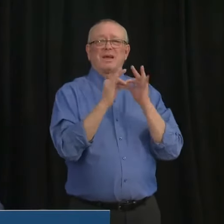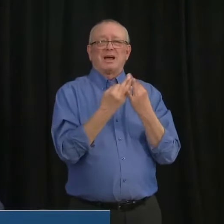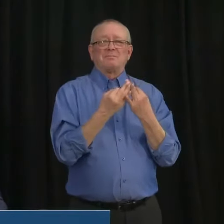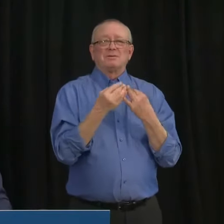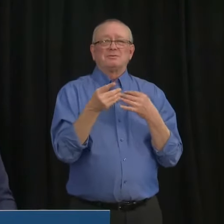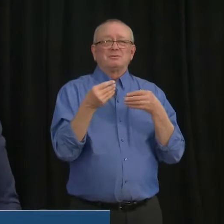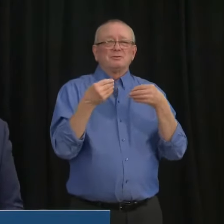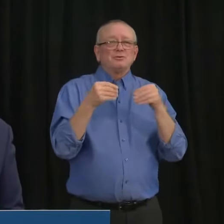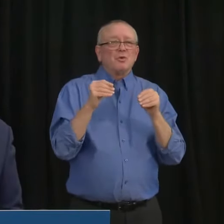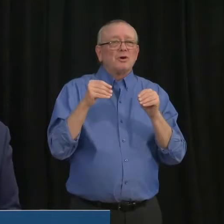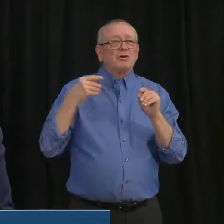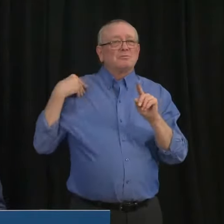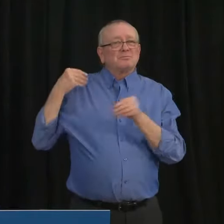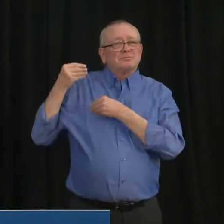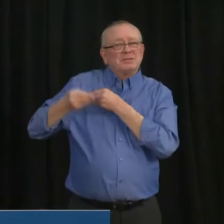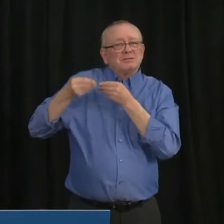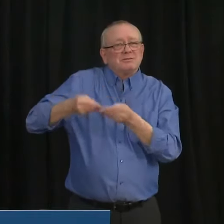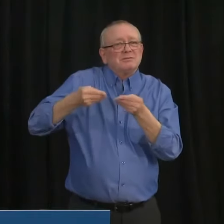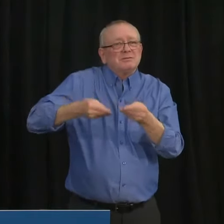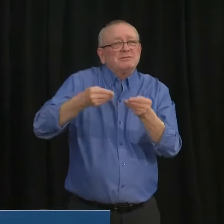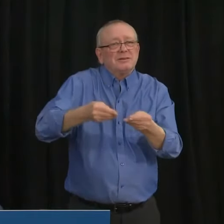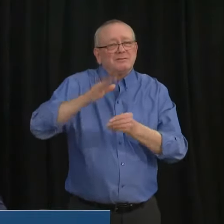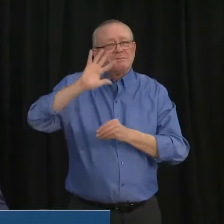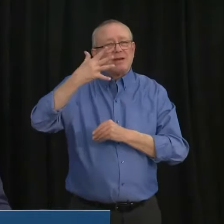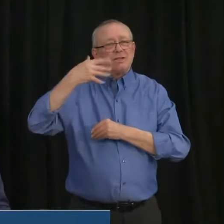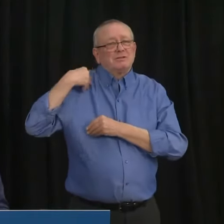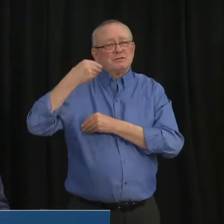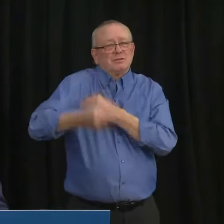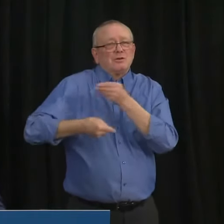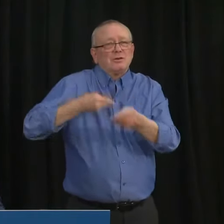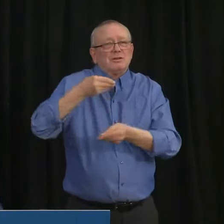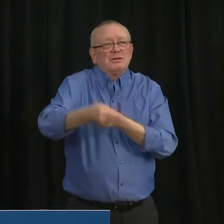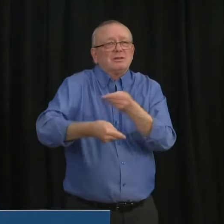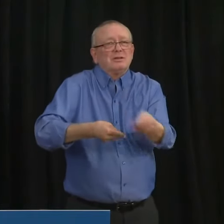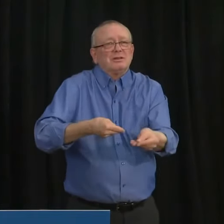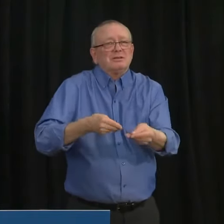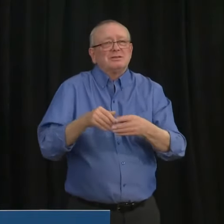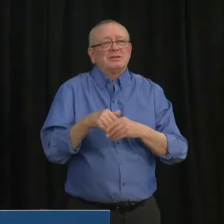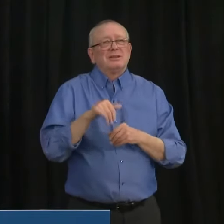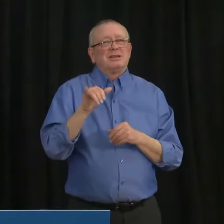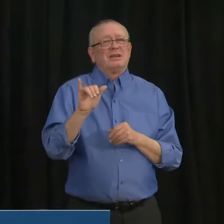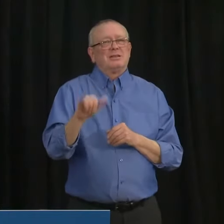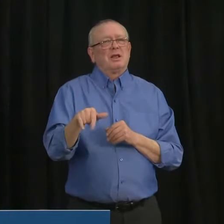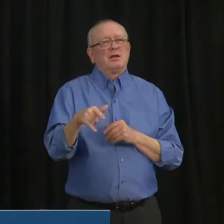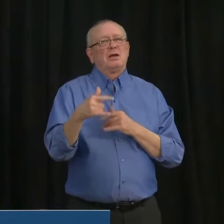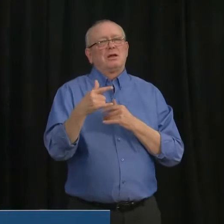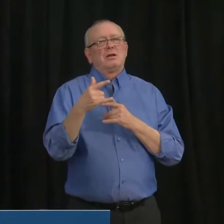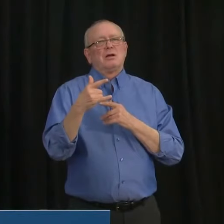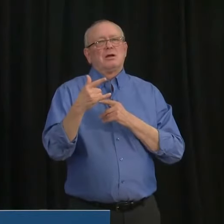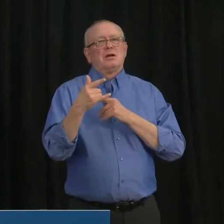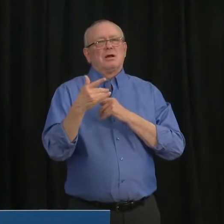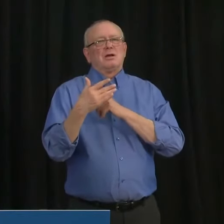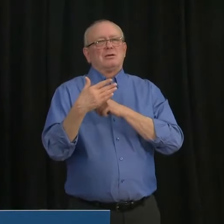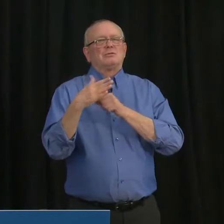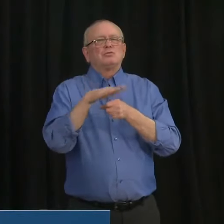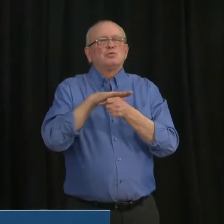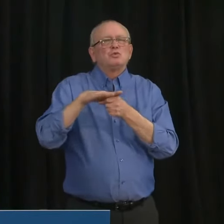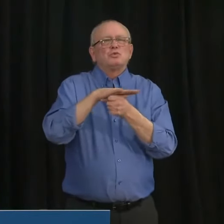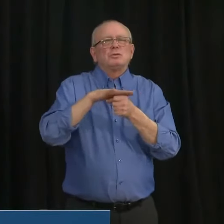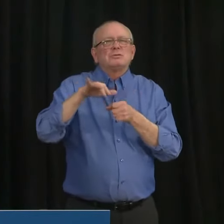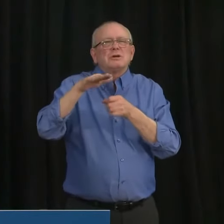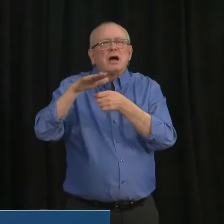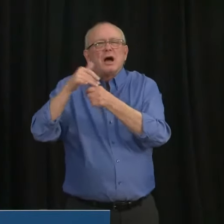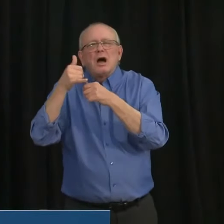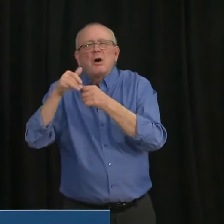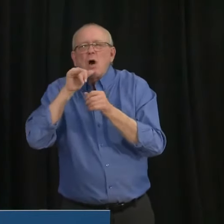a store in rural Alberta. A hundred percent of their business went to the big, uh, U.S.